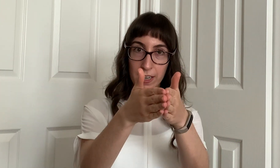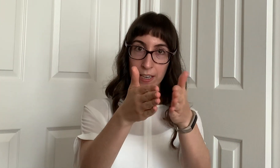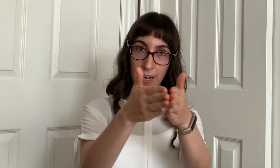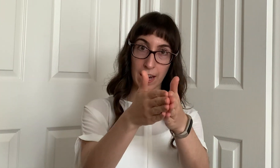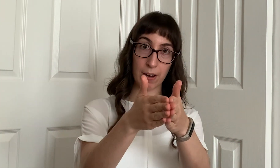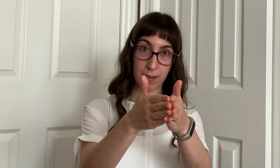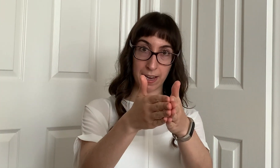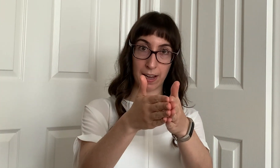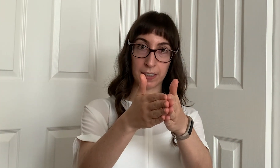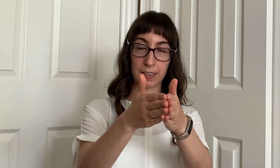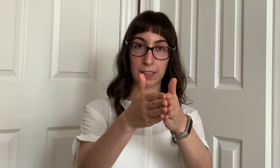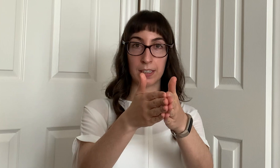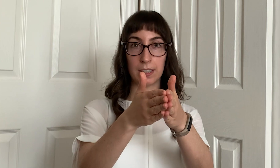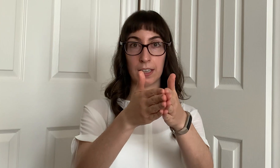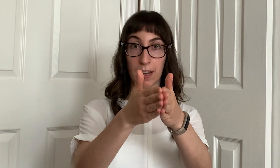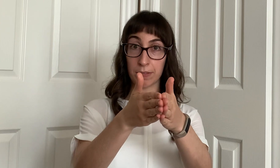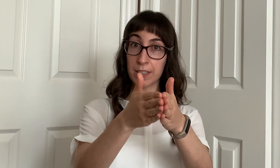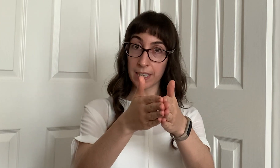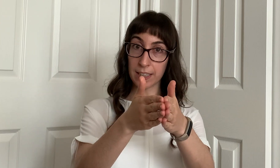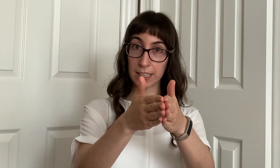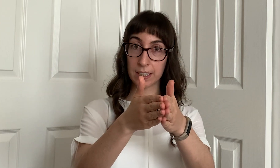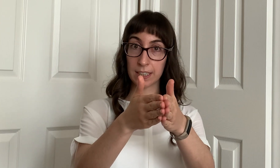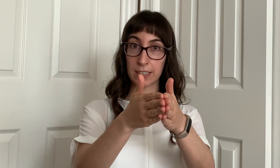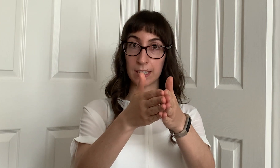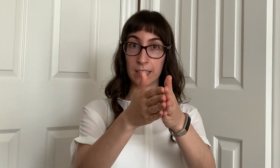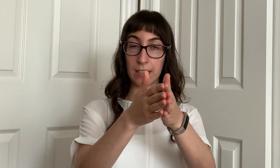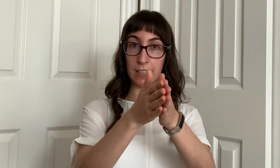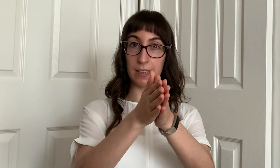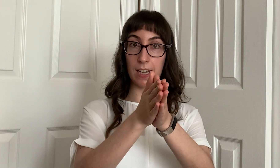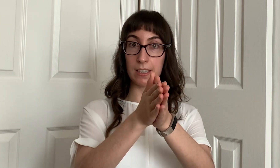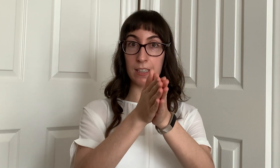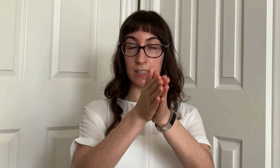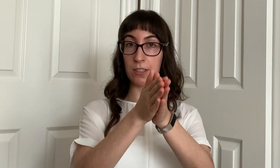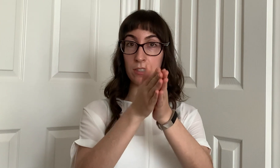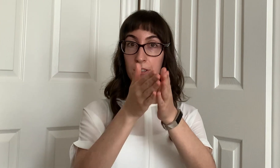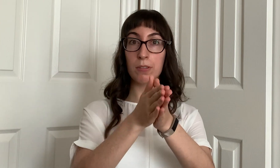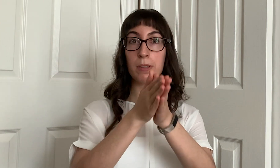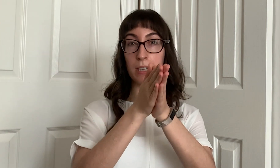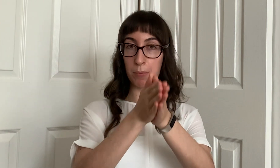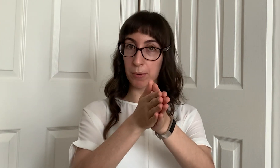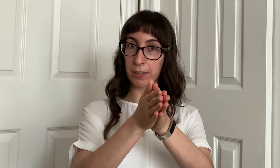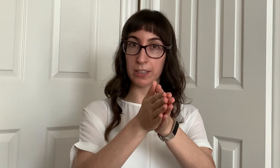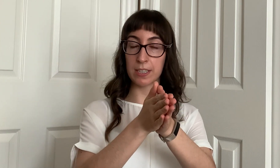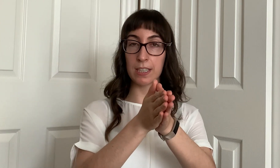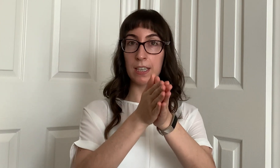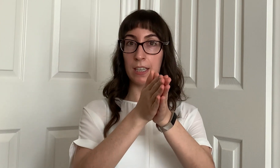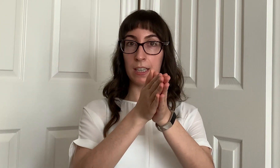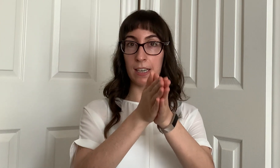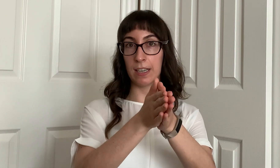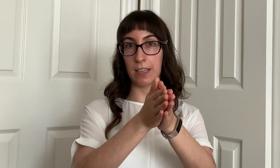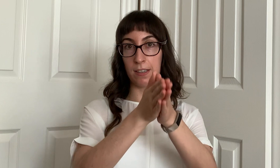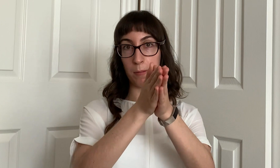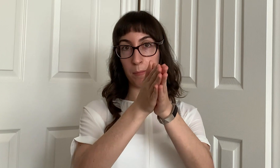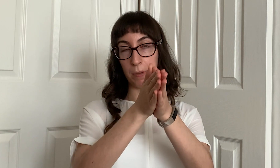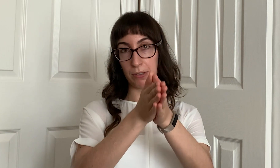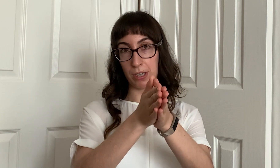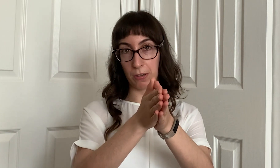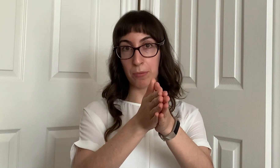area of need and that is so important in building your